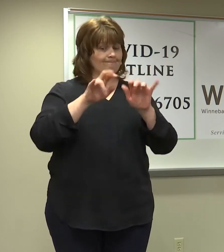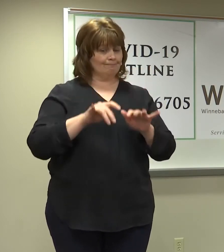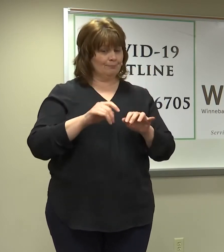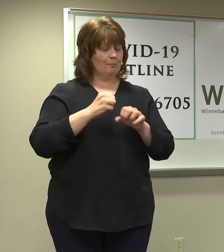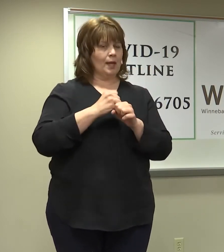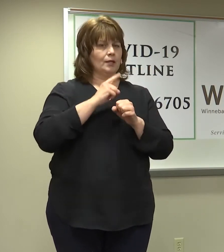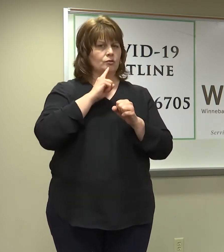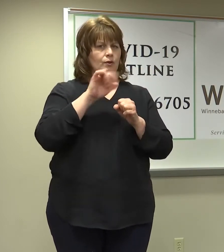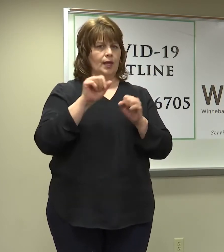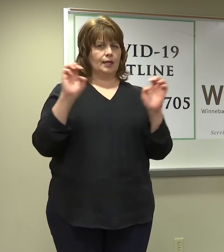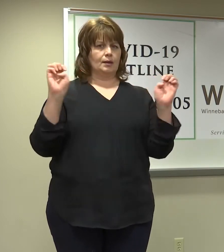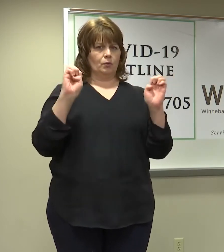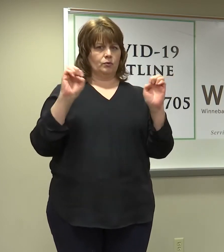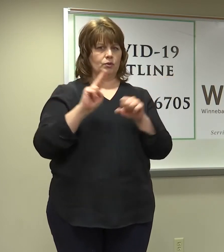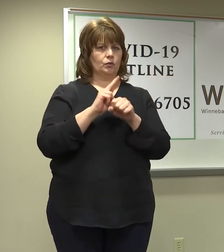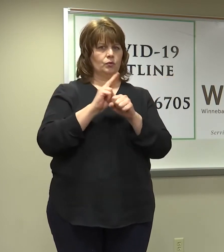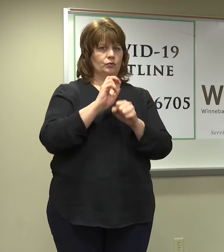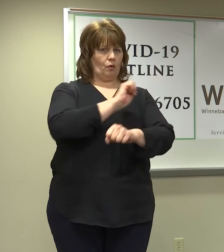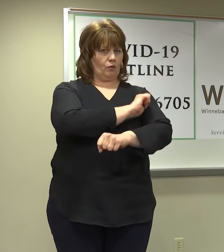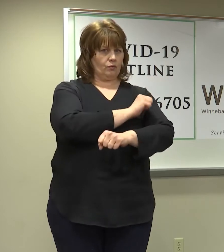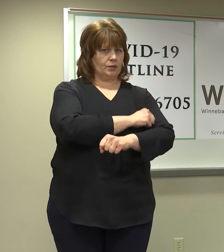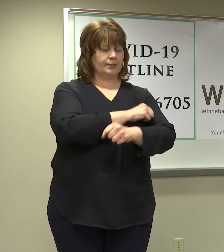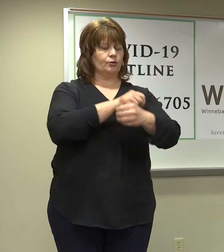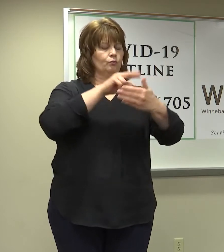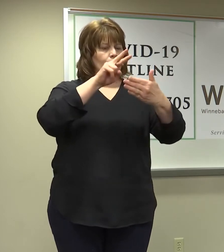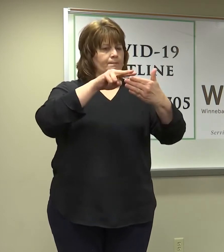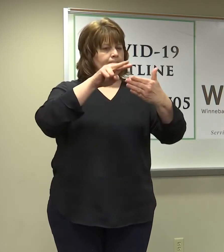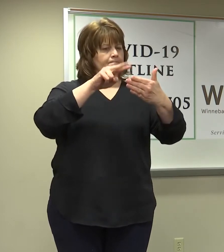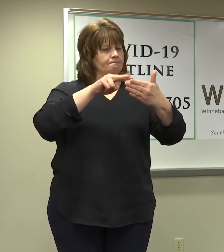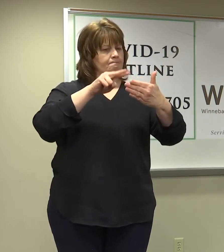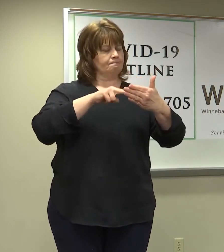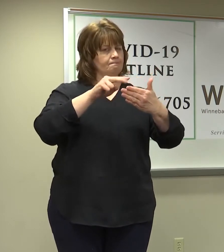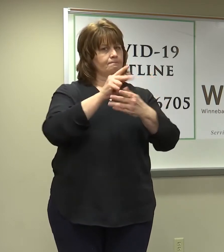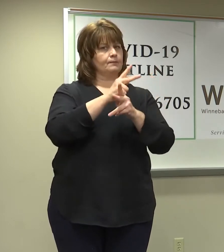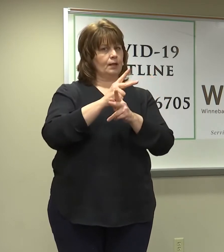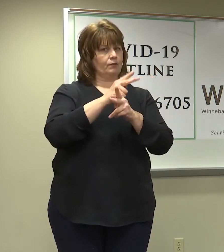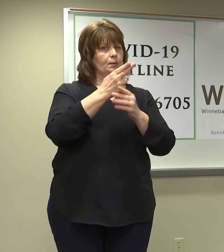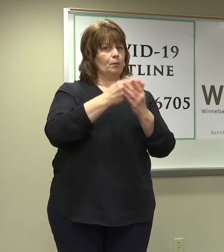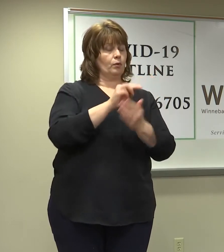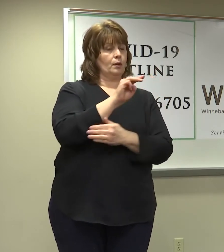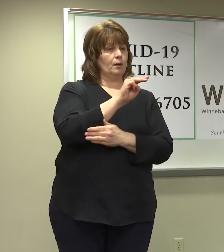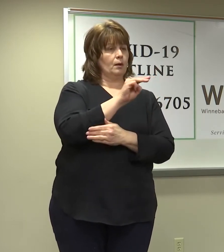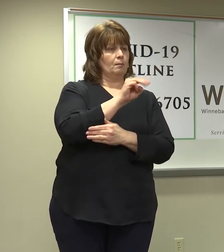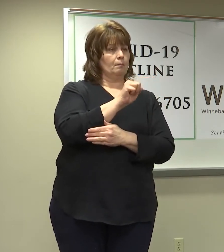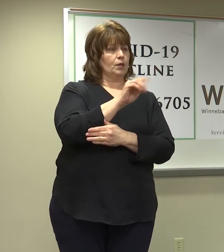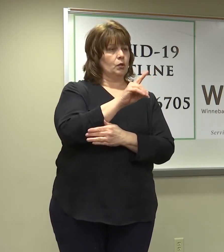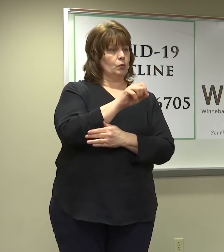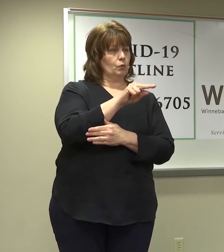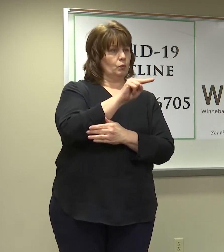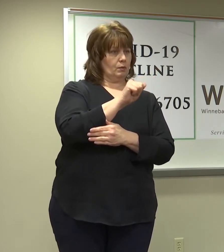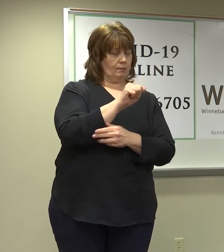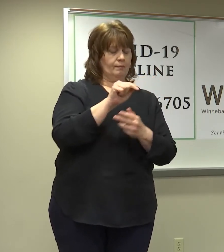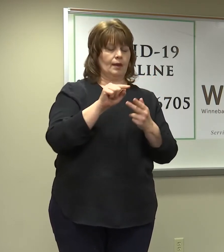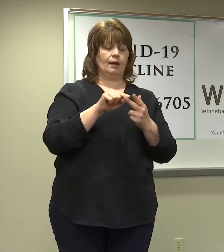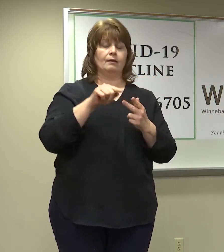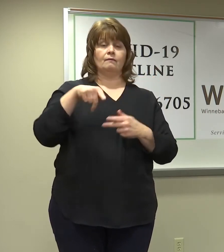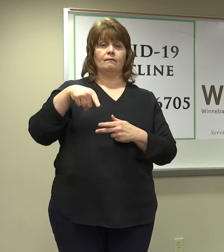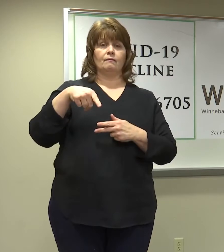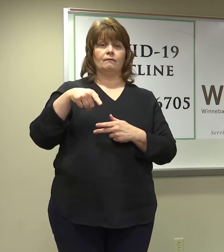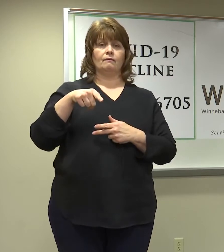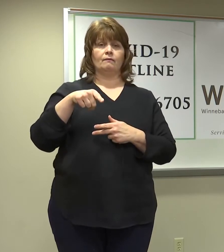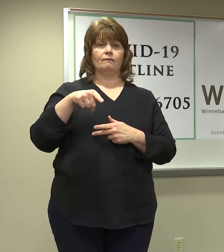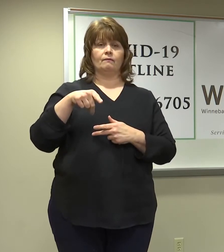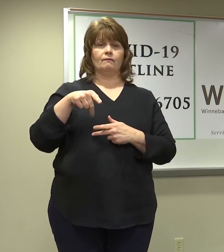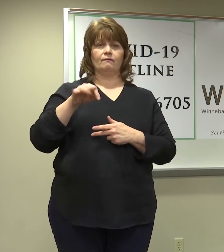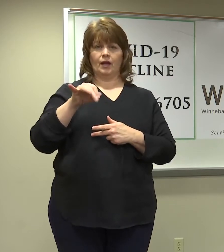reading those emergency use authorizations for the vaccines. Read them for both Moderna and Pfizer right now. Think